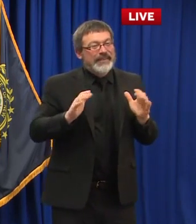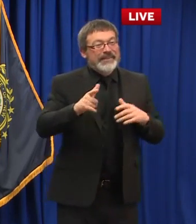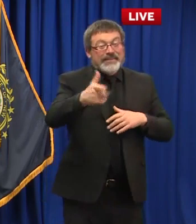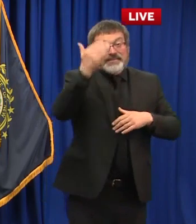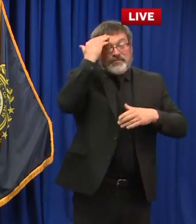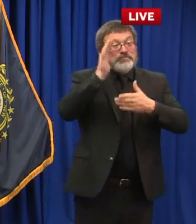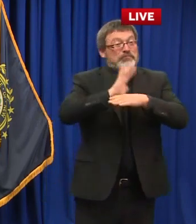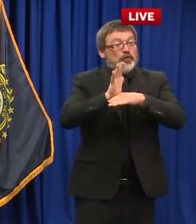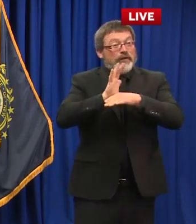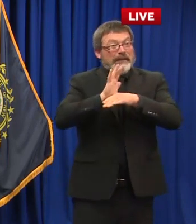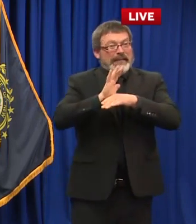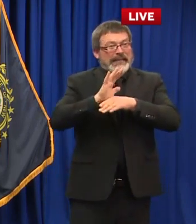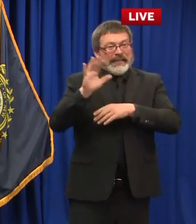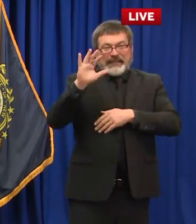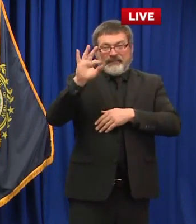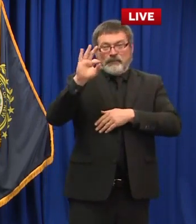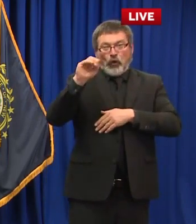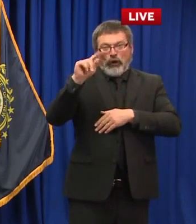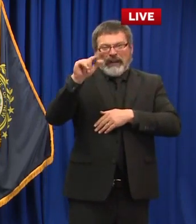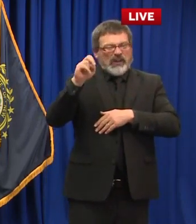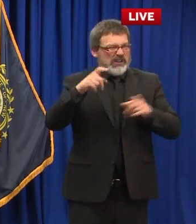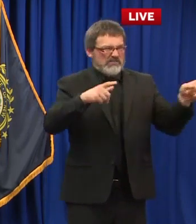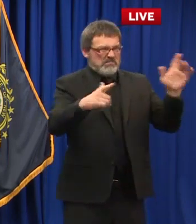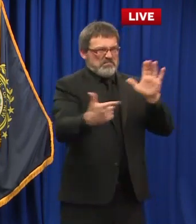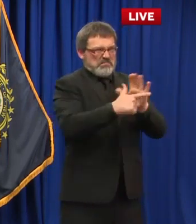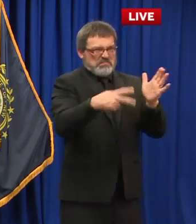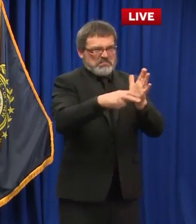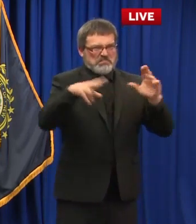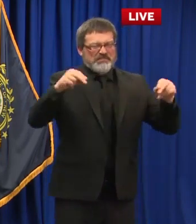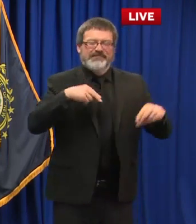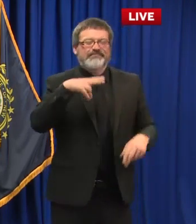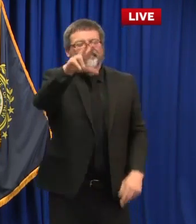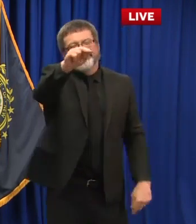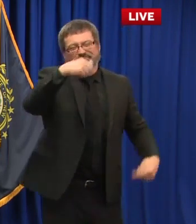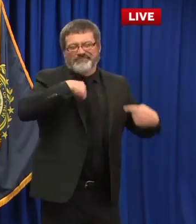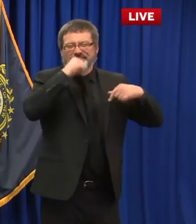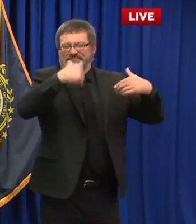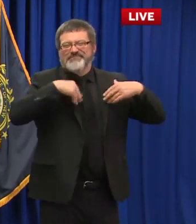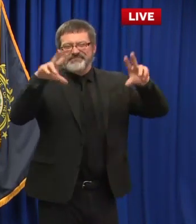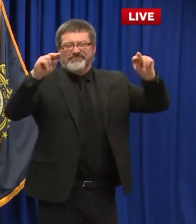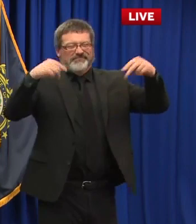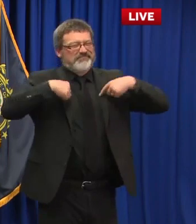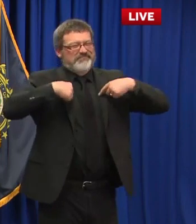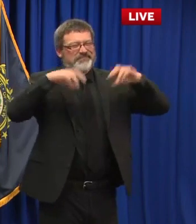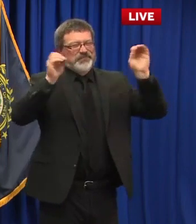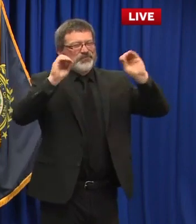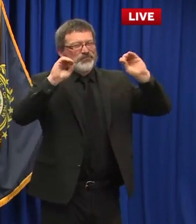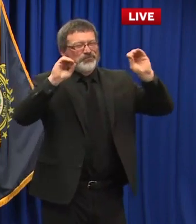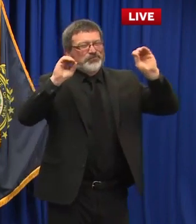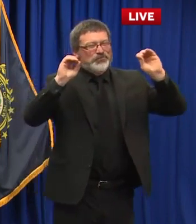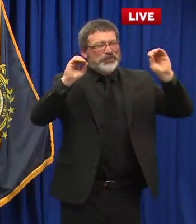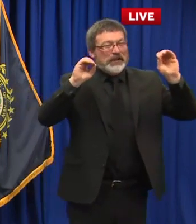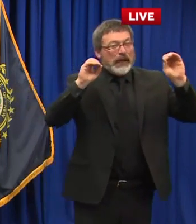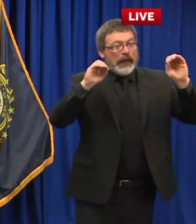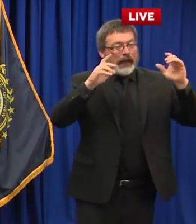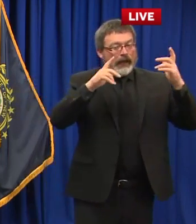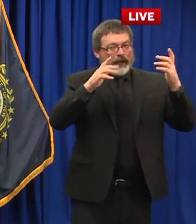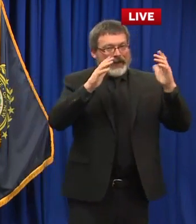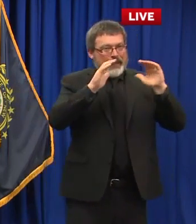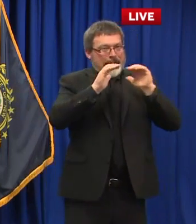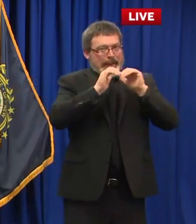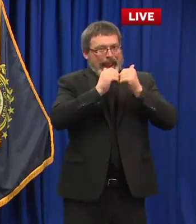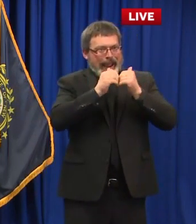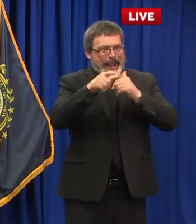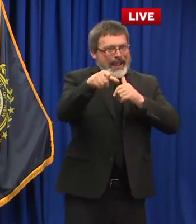i mean that's the analogy the best analogy i can give that's so that that would be incredibly hard to enforce everything we do we want to make practical and